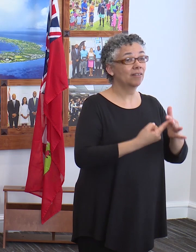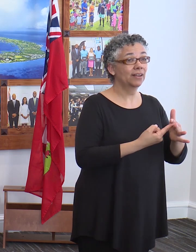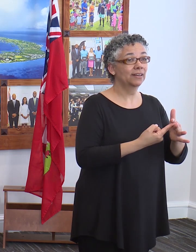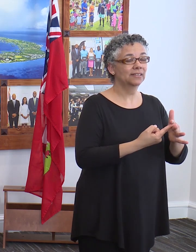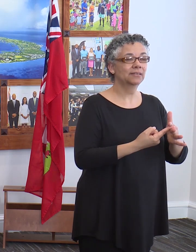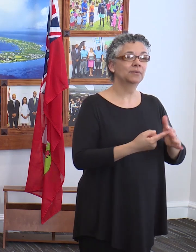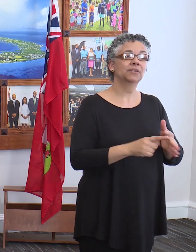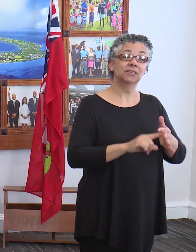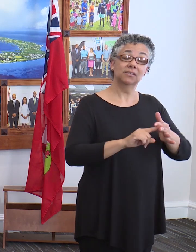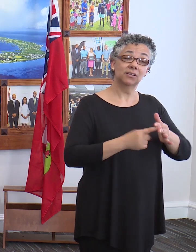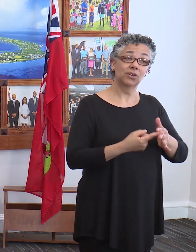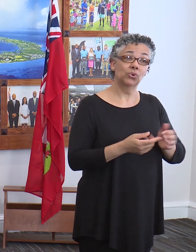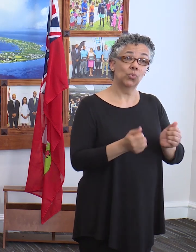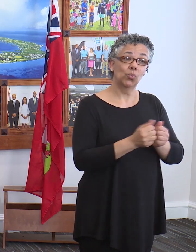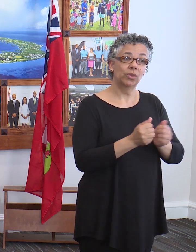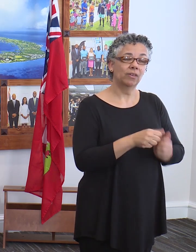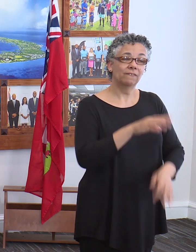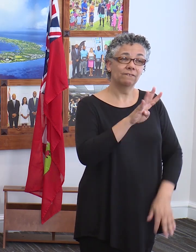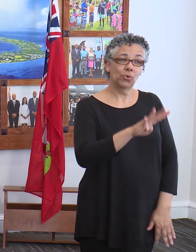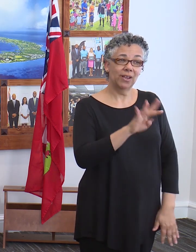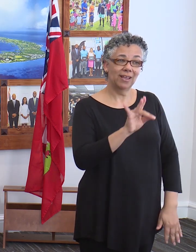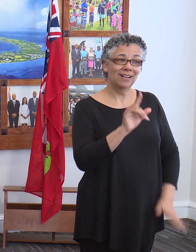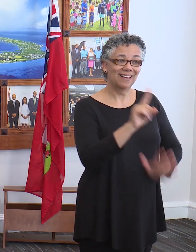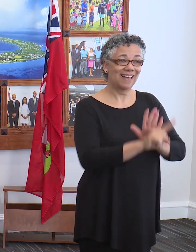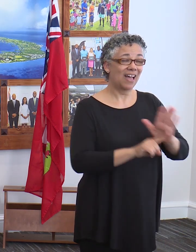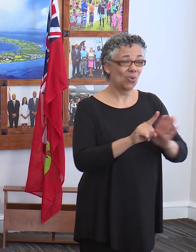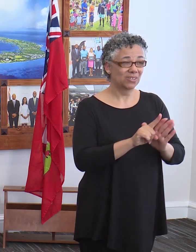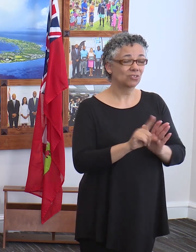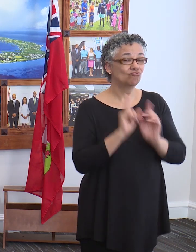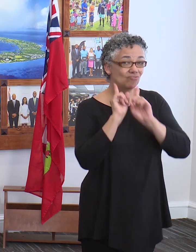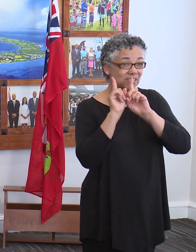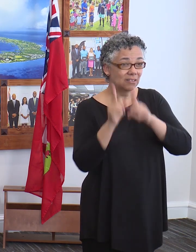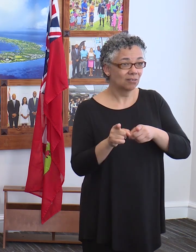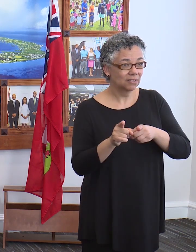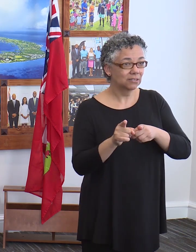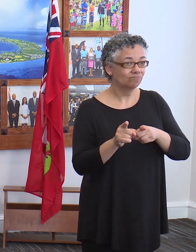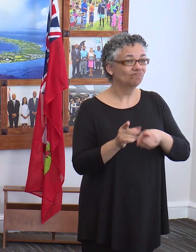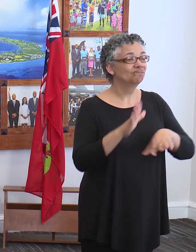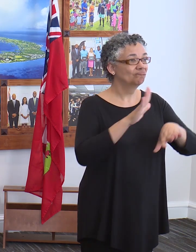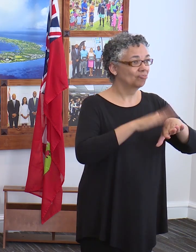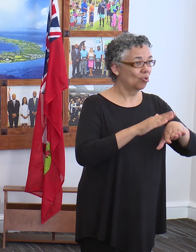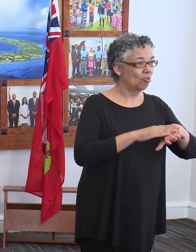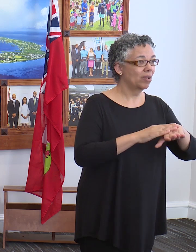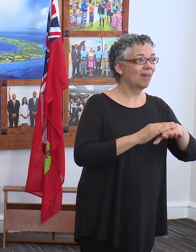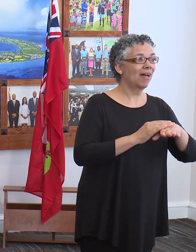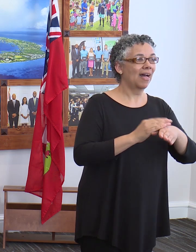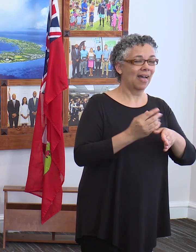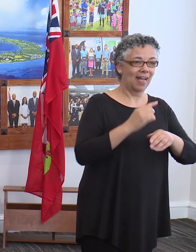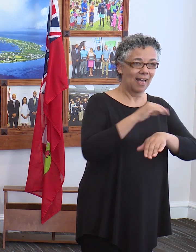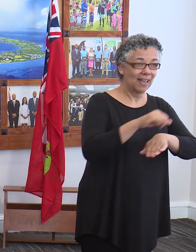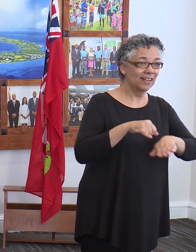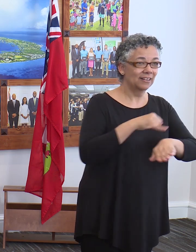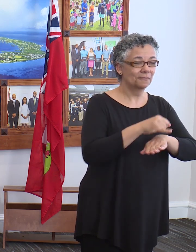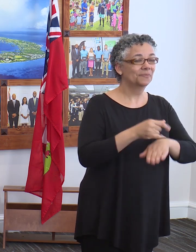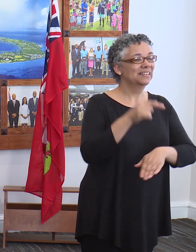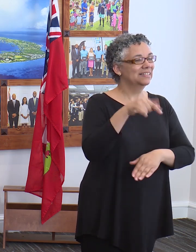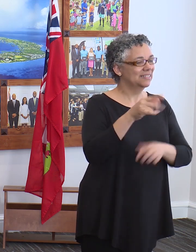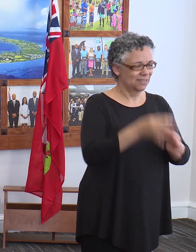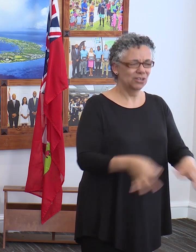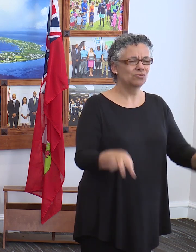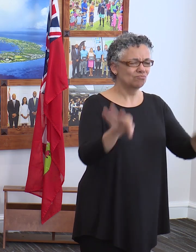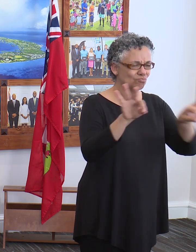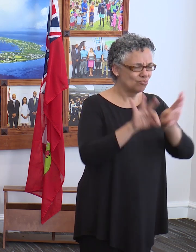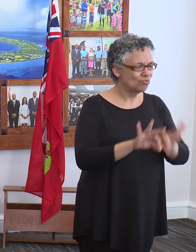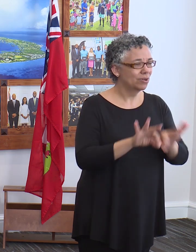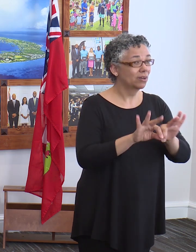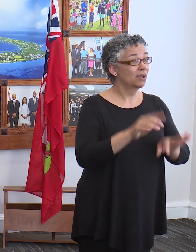provided with a maximum 48-hour turnaround for results here on island. This is a significant step and